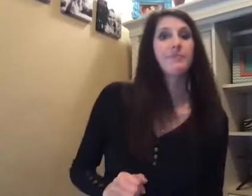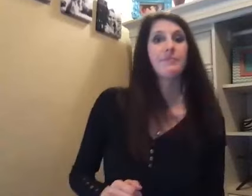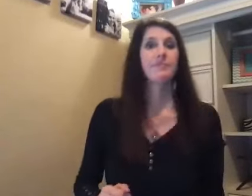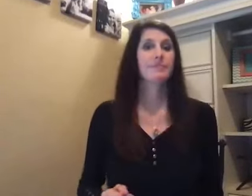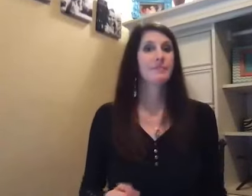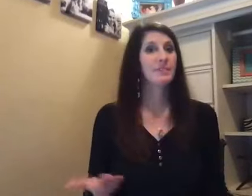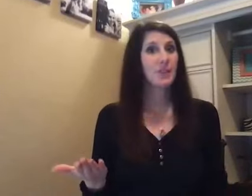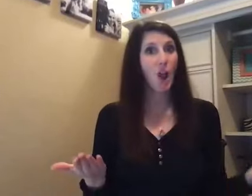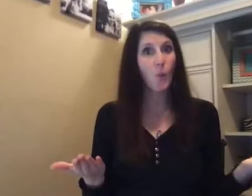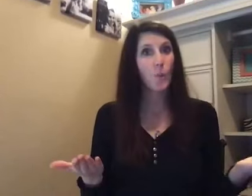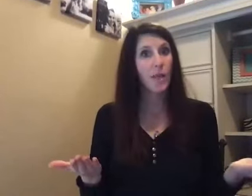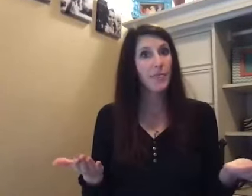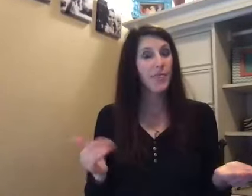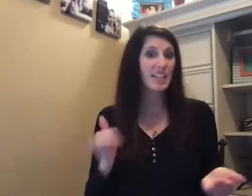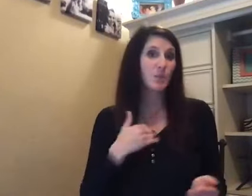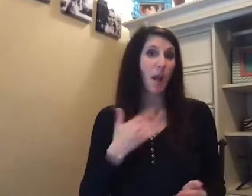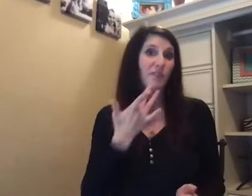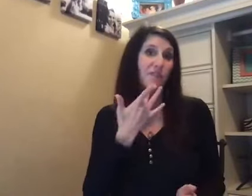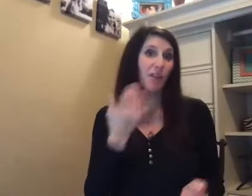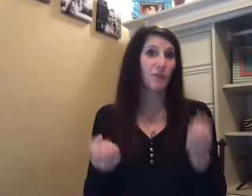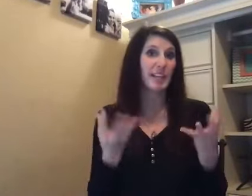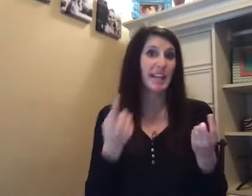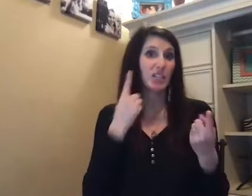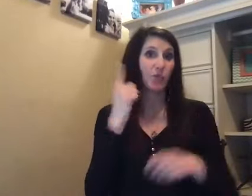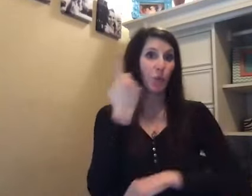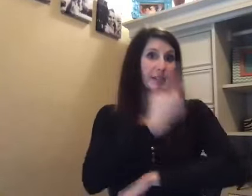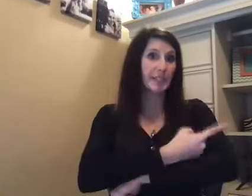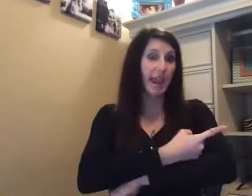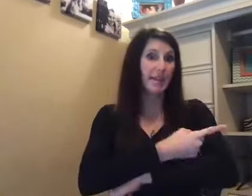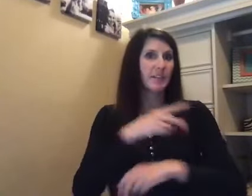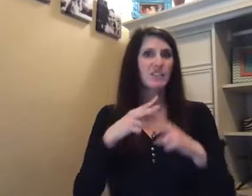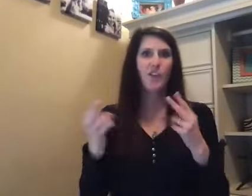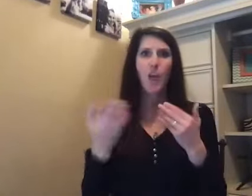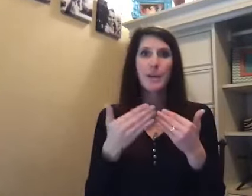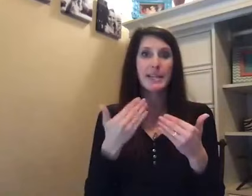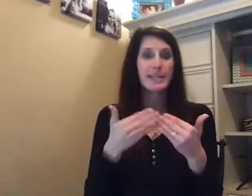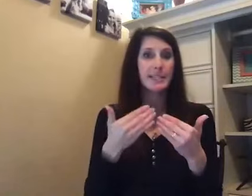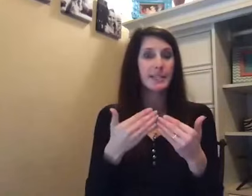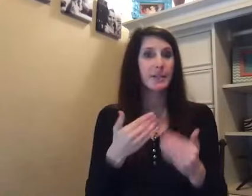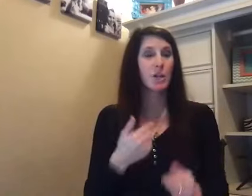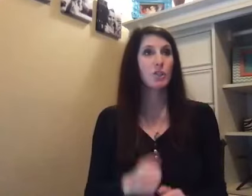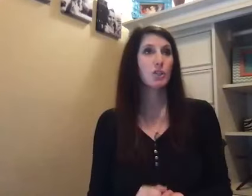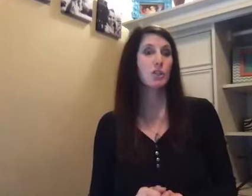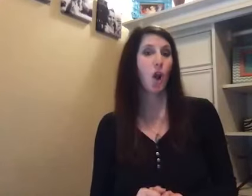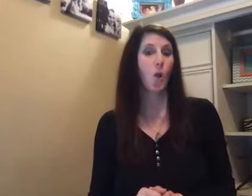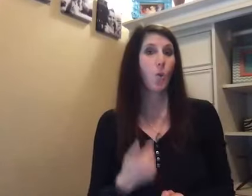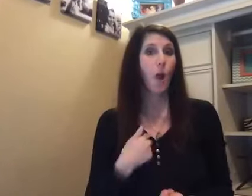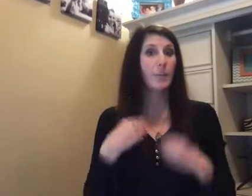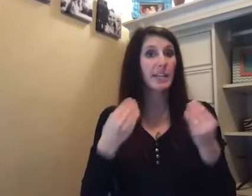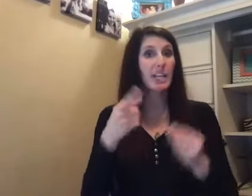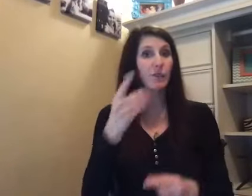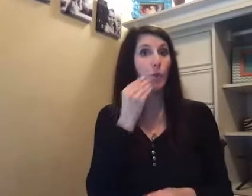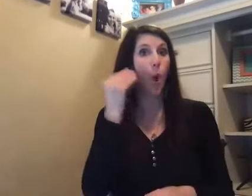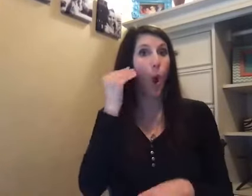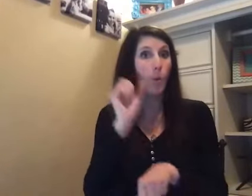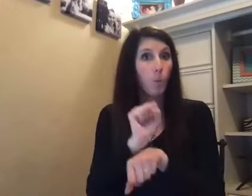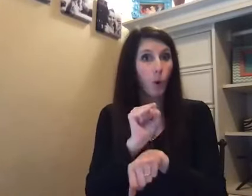so, that's my favorite gesture of the day, it's very easy, so, I can give you homework,